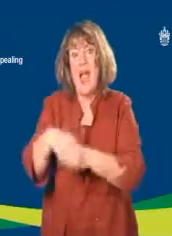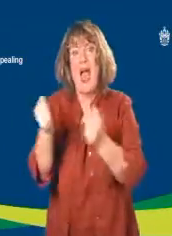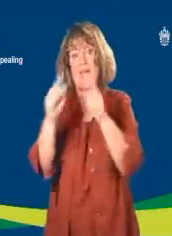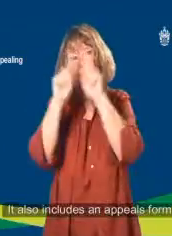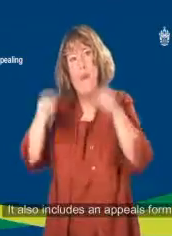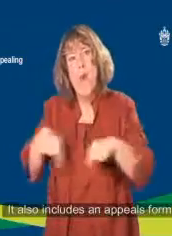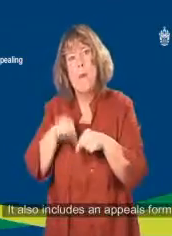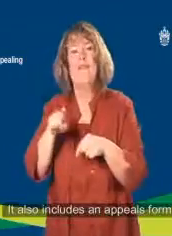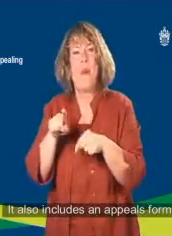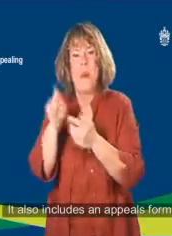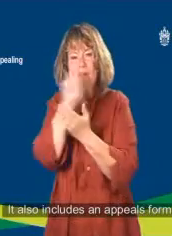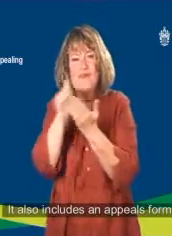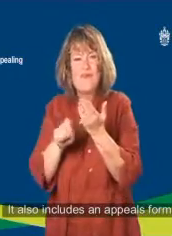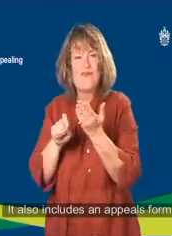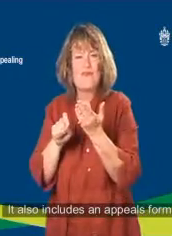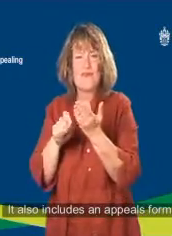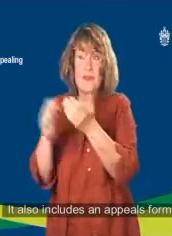It also includes an appeals form